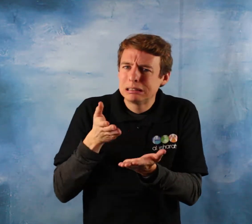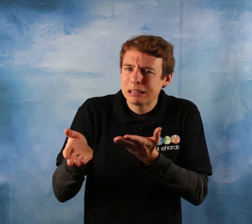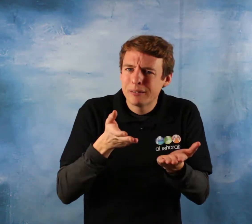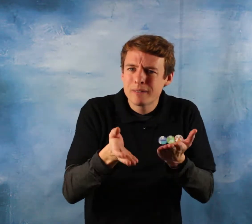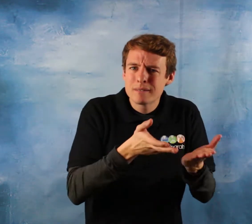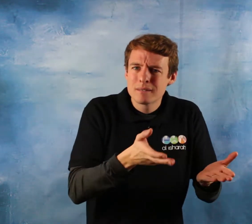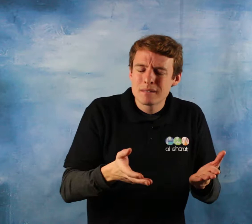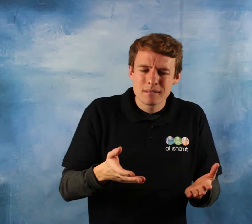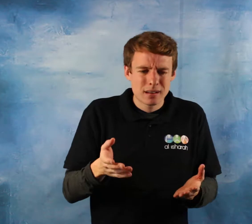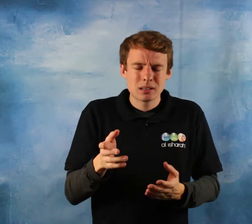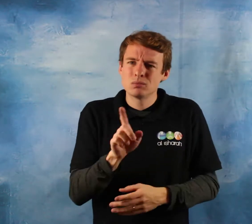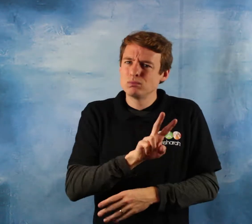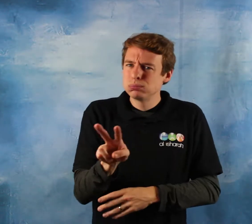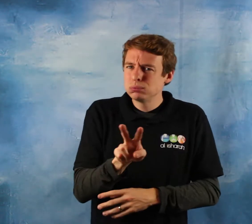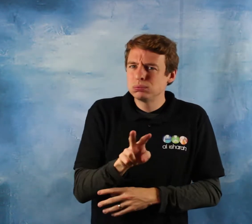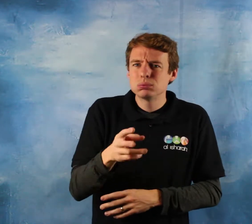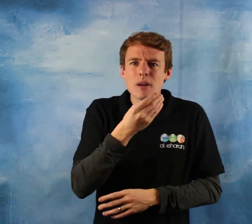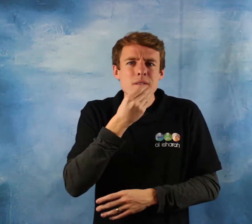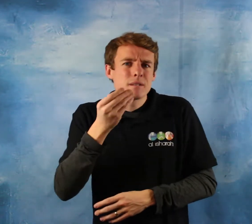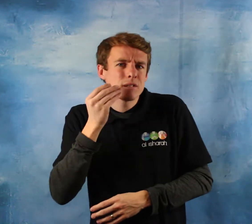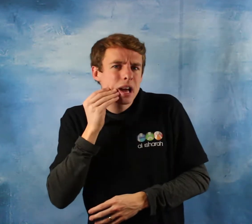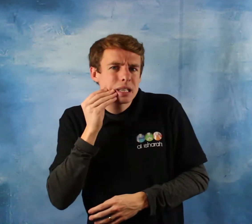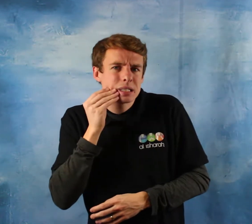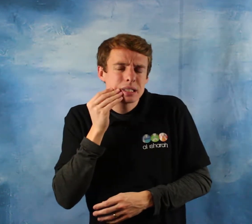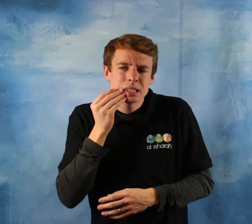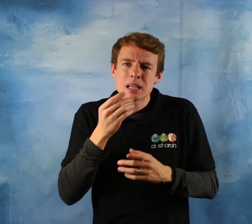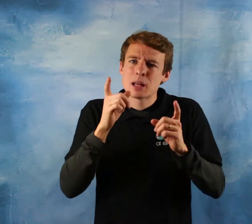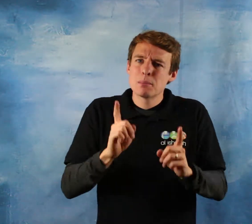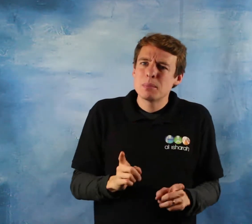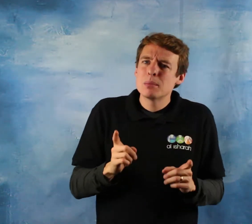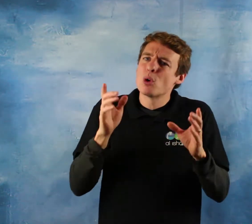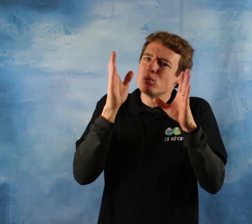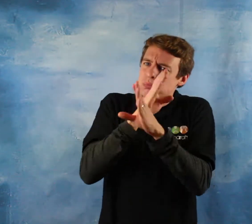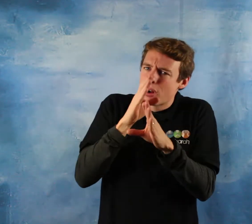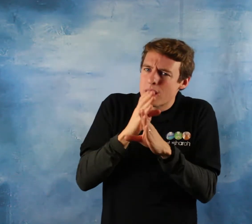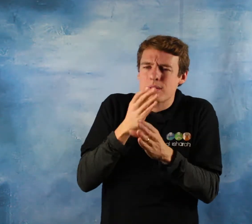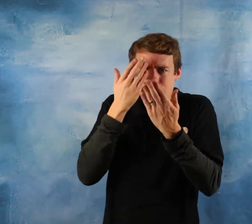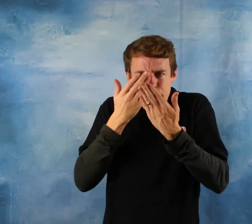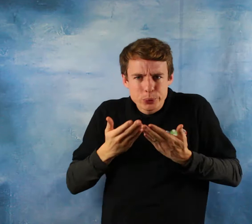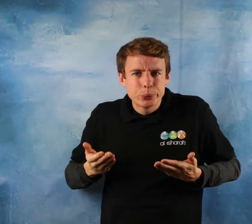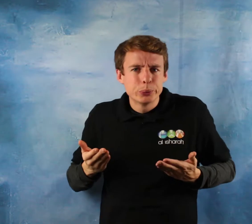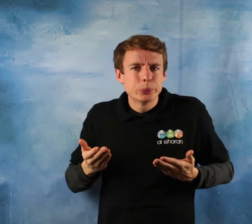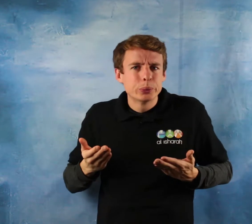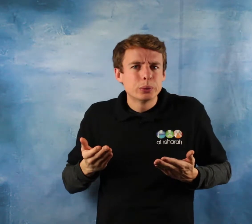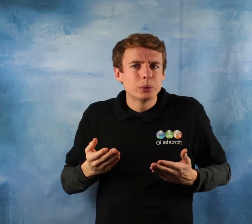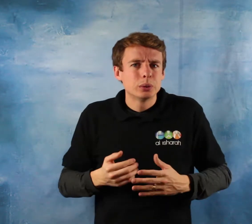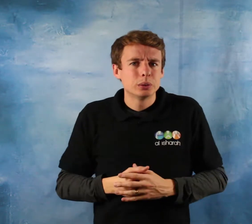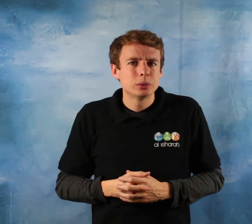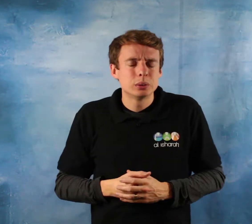fasting women. The men who guard their private parts and the women who do so. And the men who remember Allah often and the women who do so.